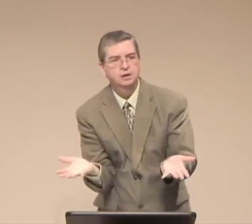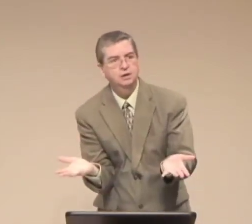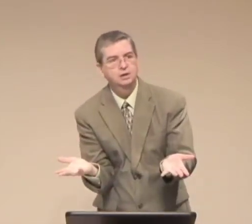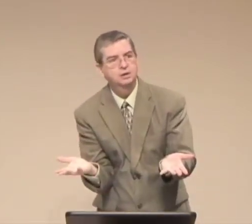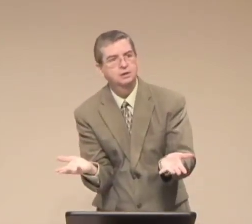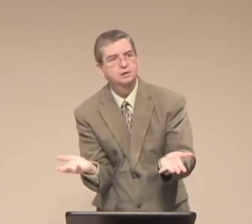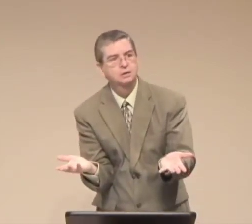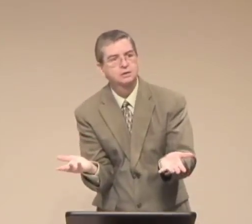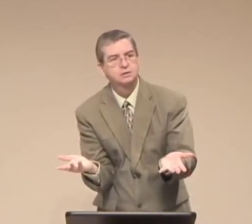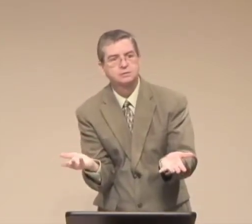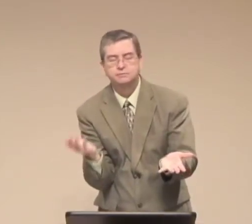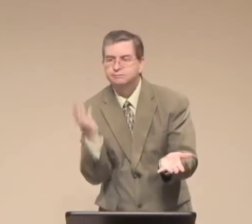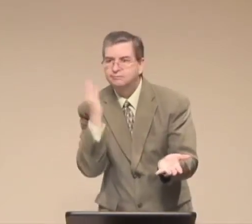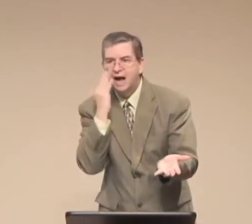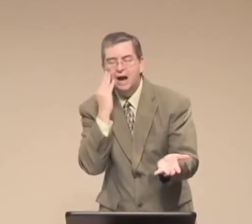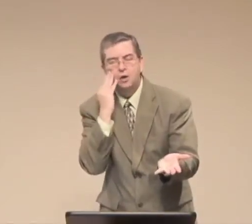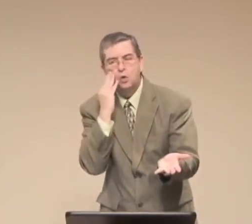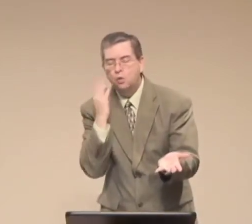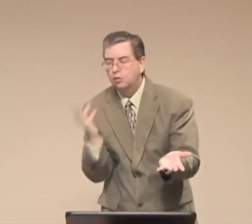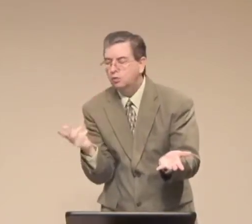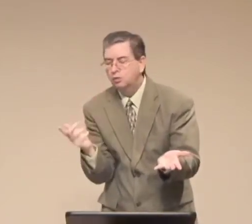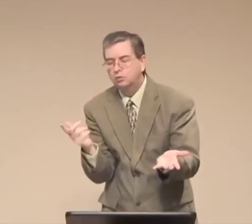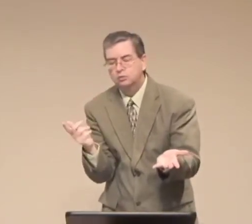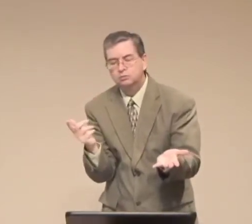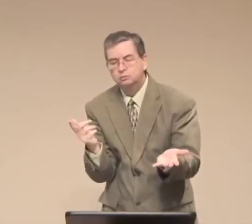Mugs aren't perfect. They're only human beings.